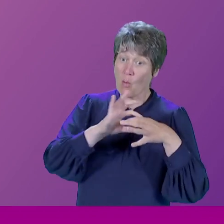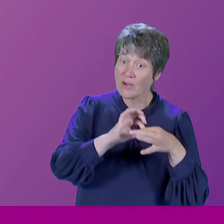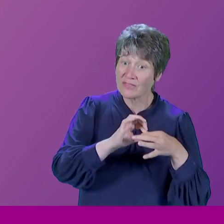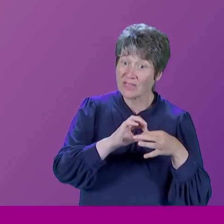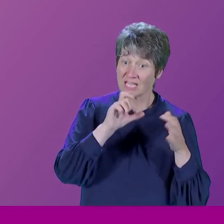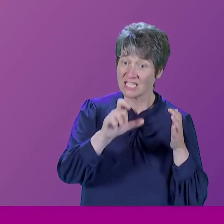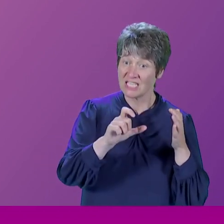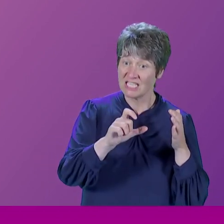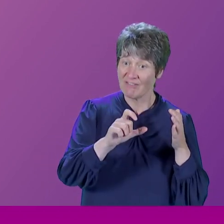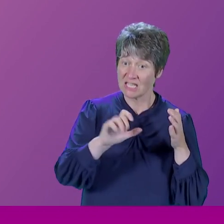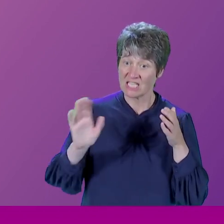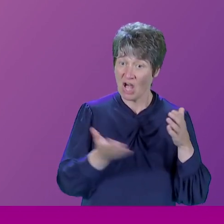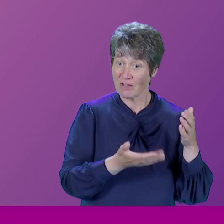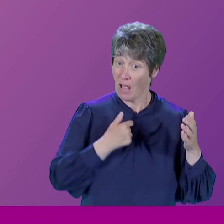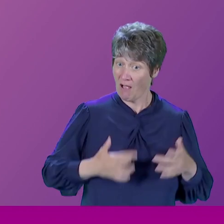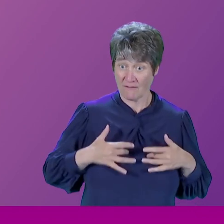thought I got on with them very well.